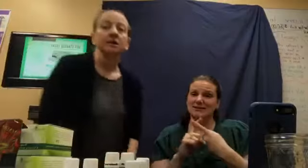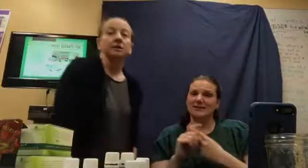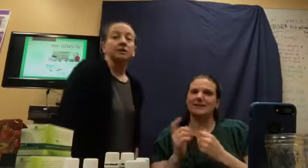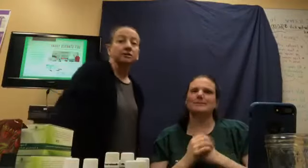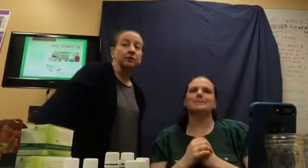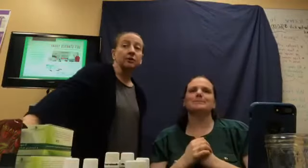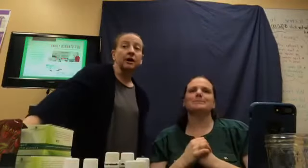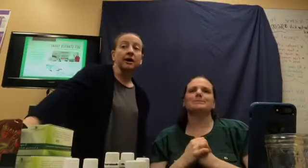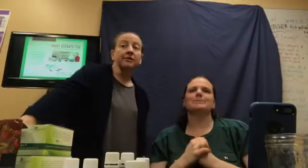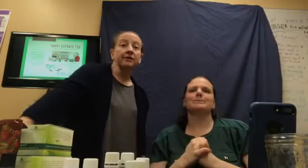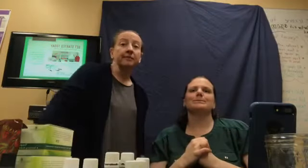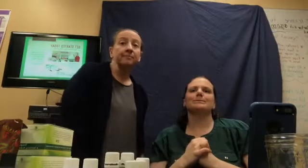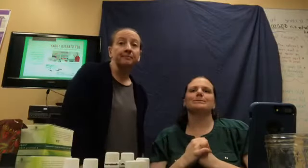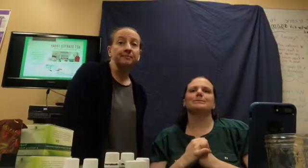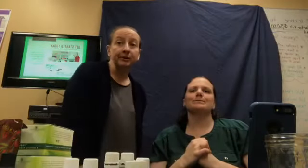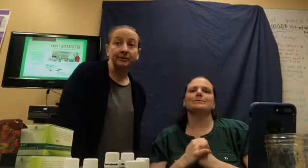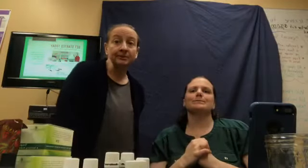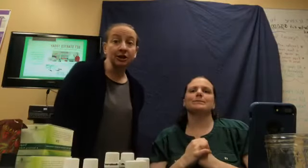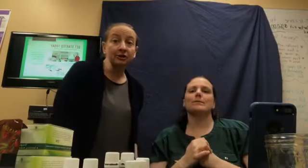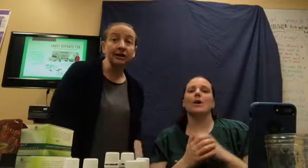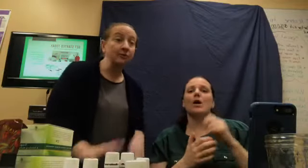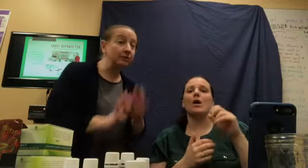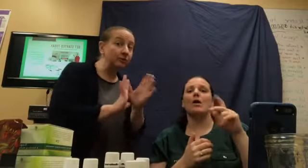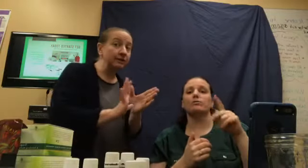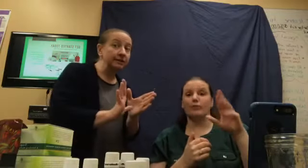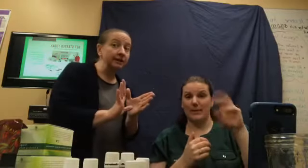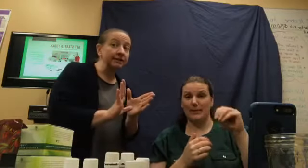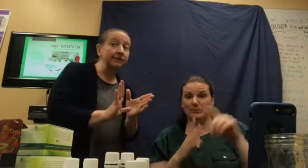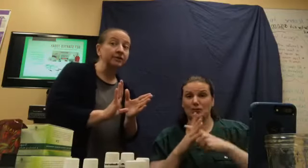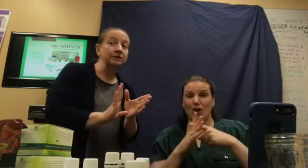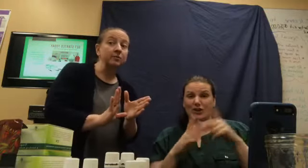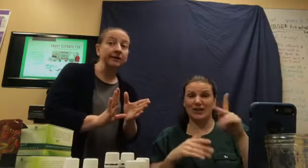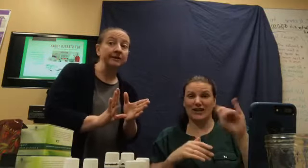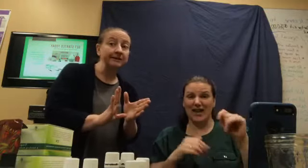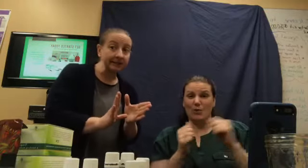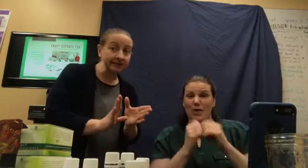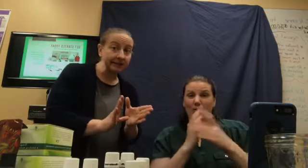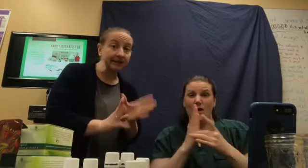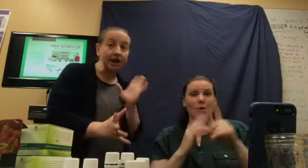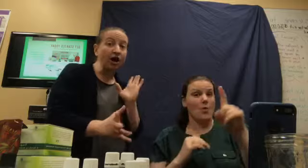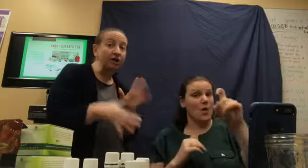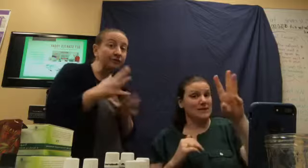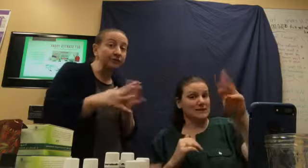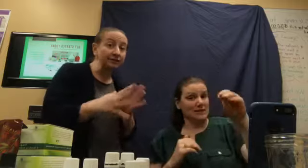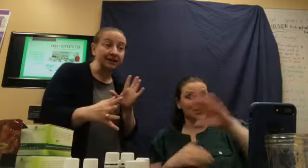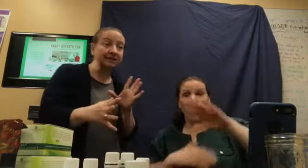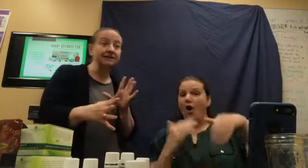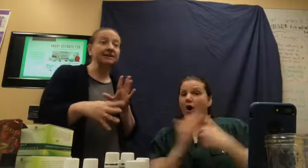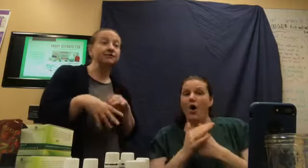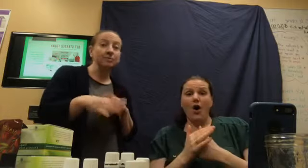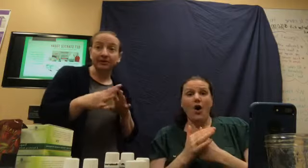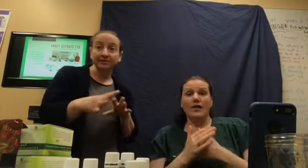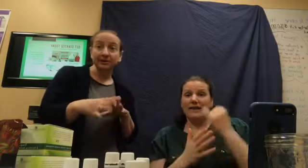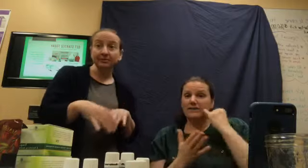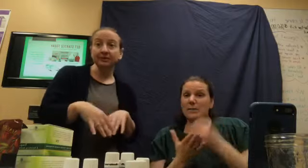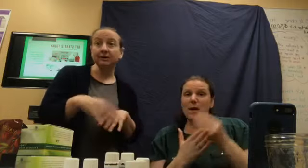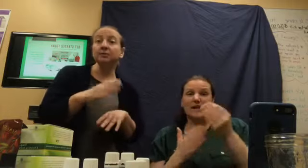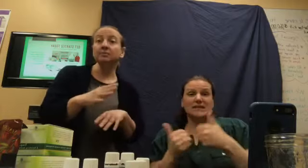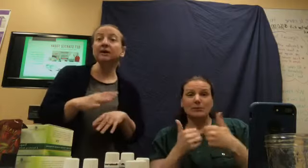So, the premium starter kit with the oils, like I said, was $160. All of those things, if you bought them separately, would be